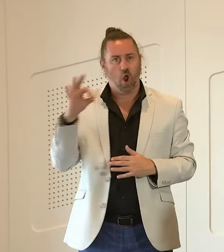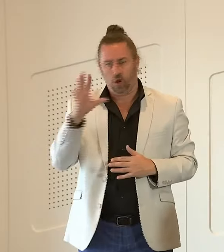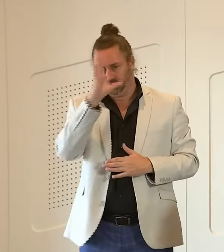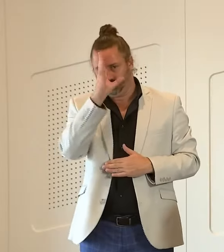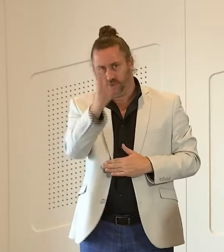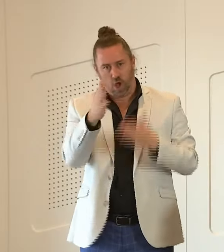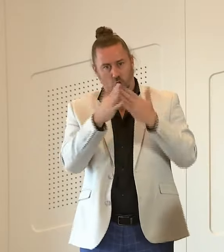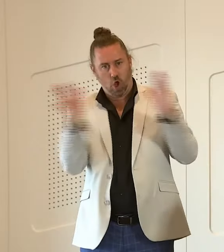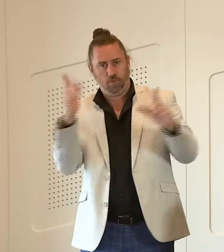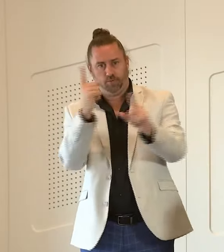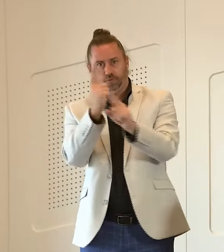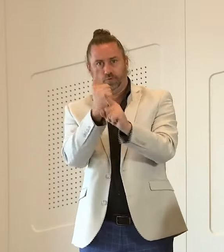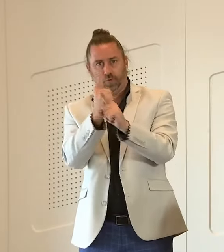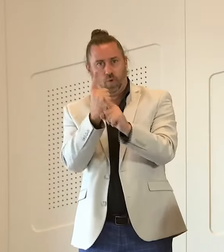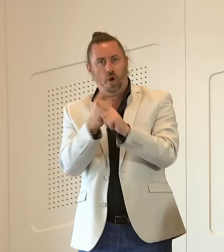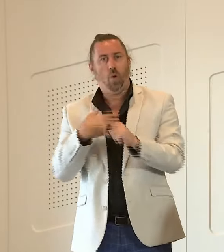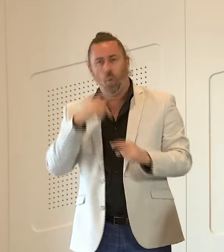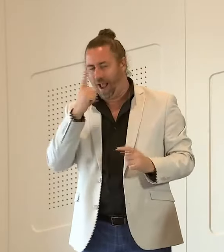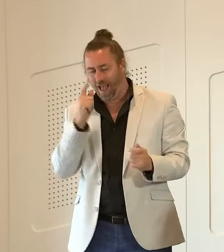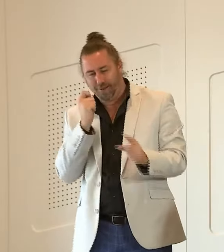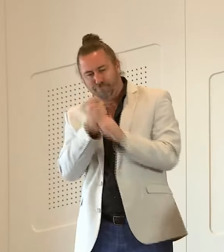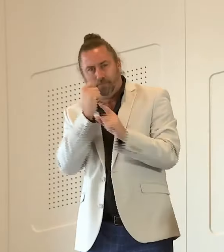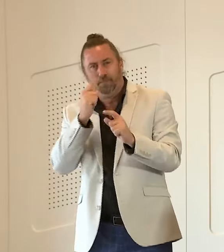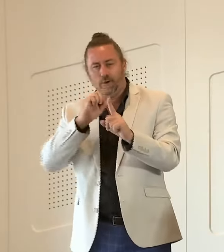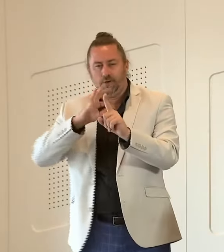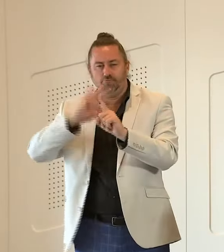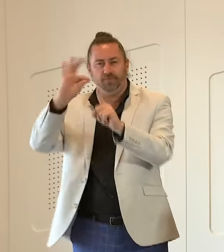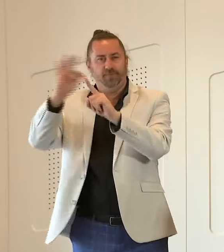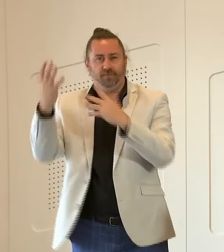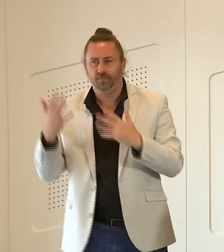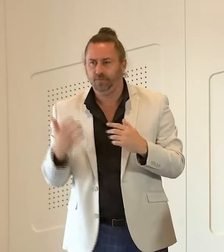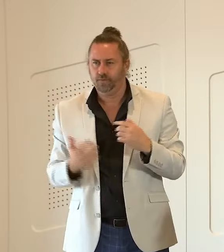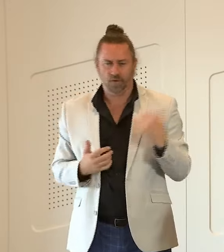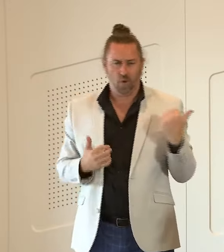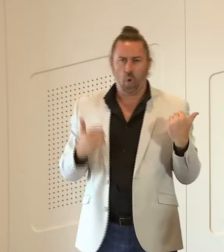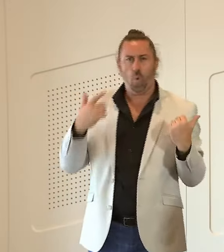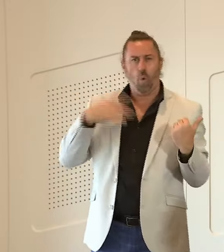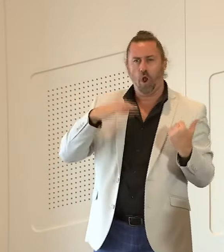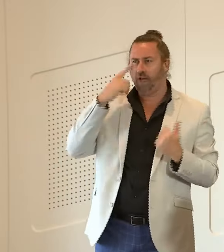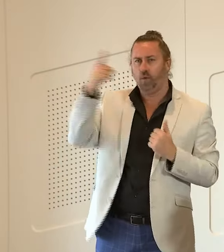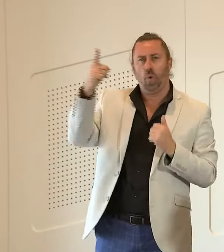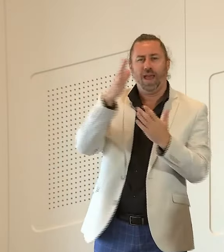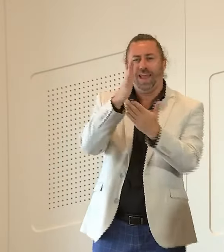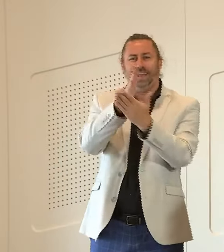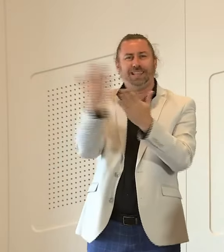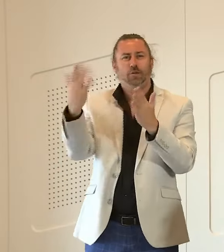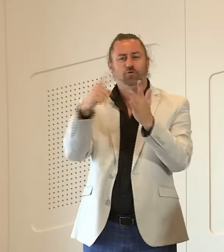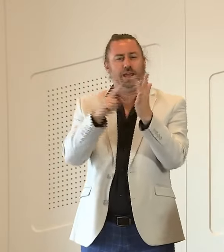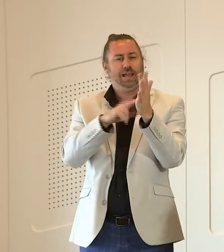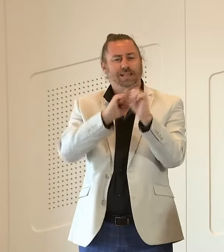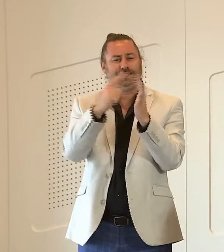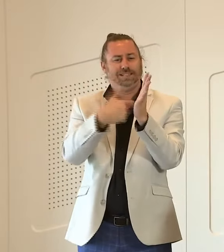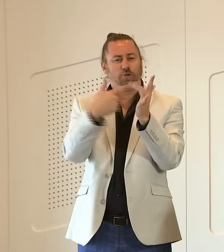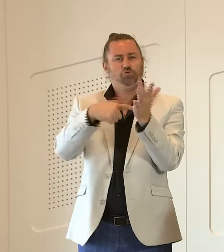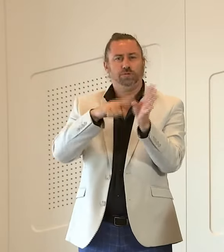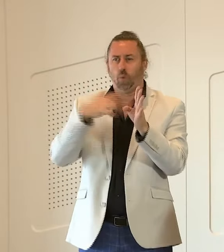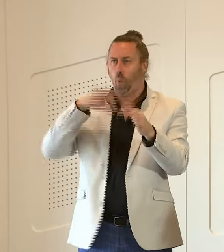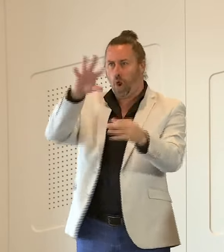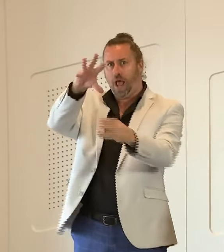on we miss our chance to bring about meaningful change what's the government got to lose when looking at these integrity issues more broadly in a bigger inquiry